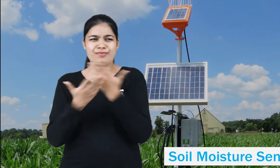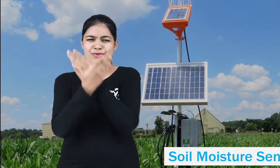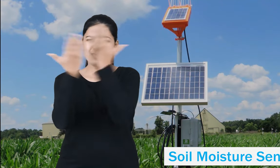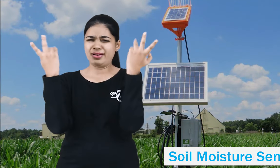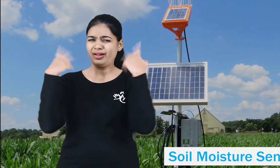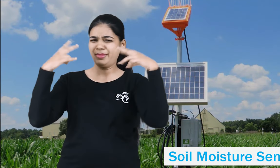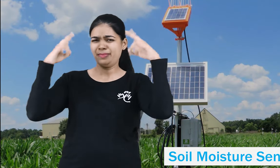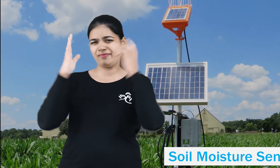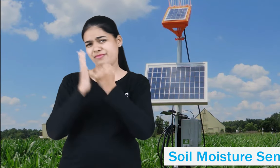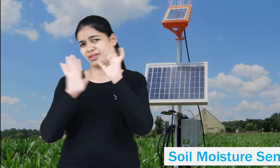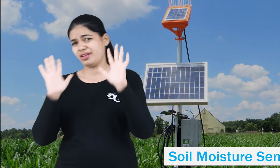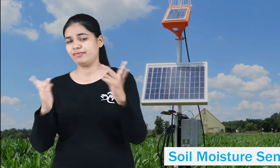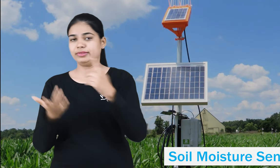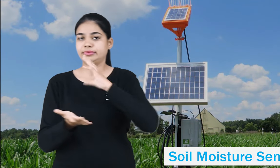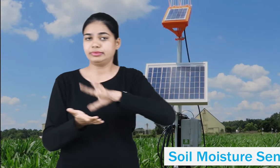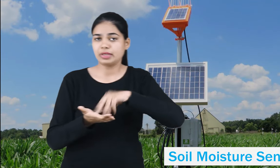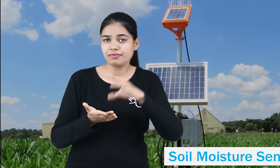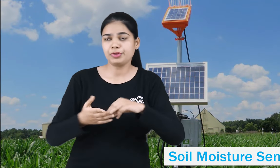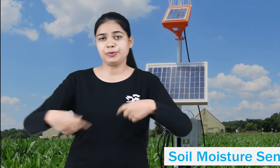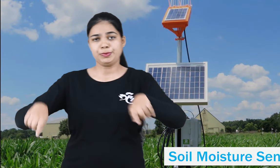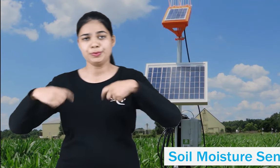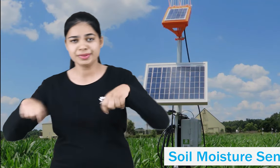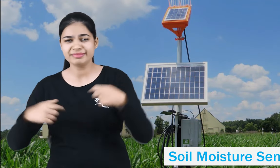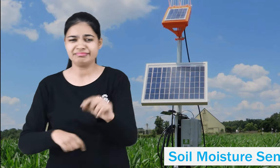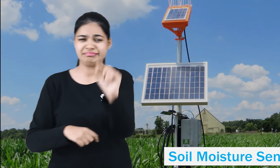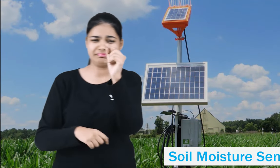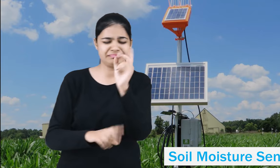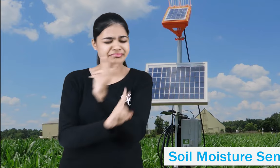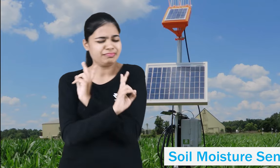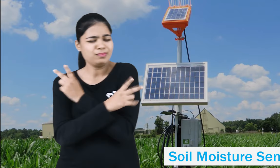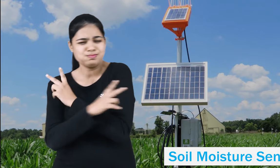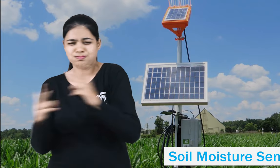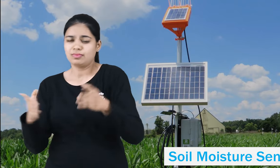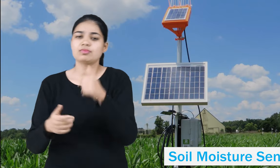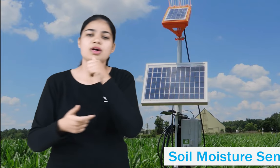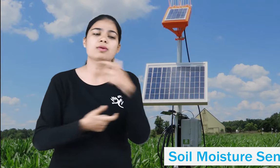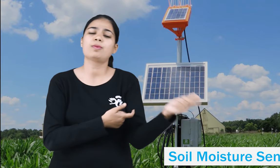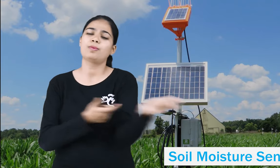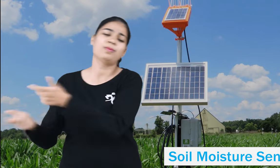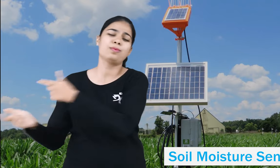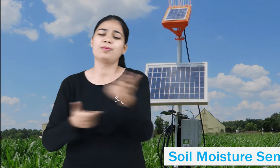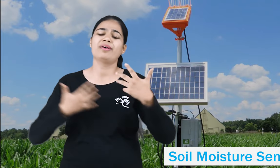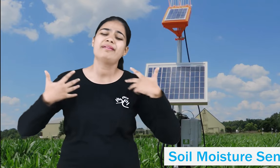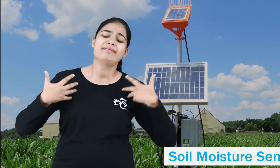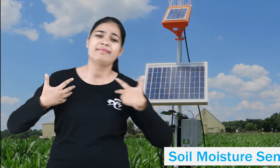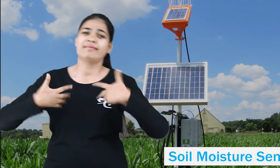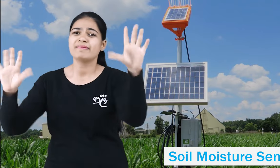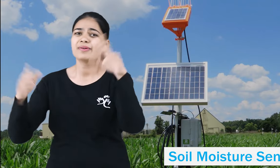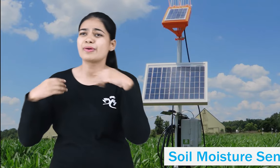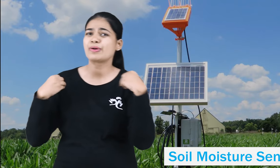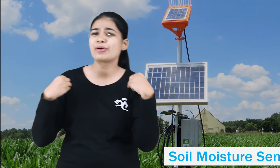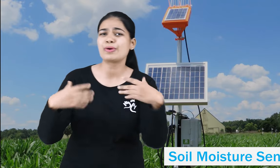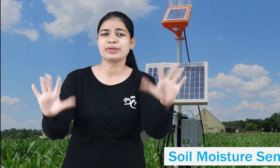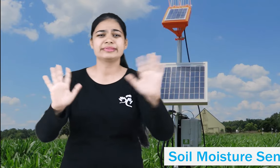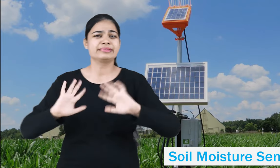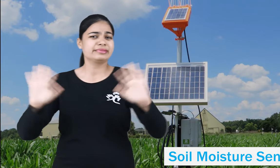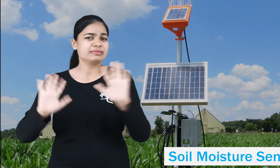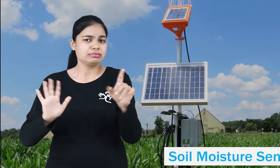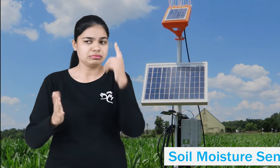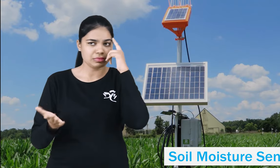any crop, rice, wheat, millets, doesn't matter. Maintaining a sustainable irrigation system is one way to limit wasting fresh water. Gallons and gallons of water go